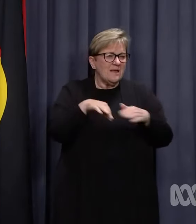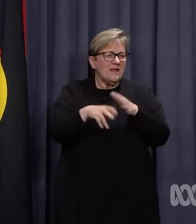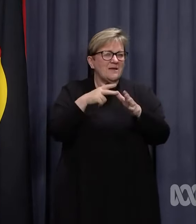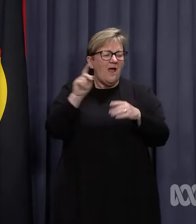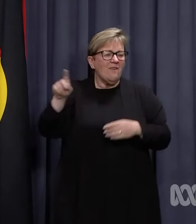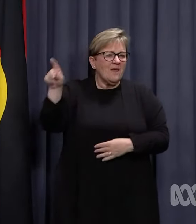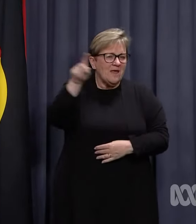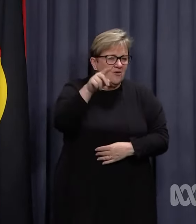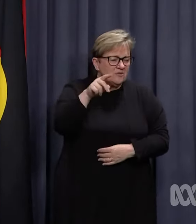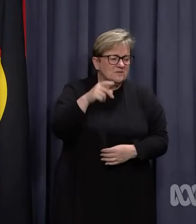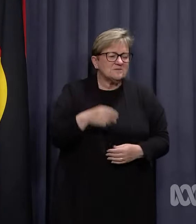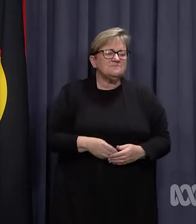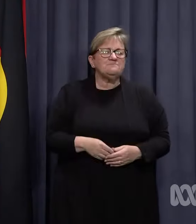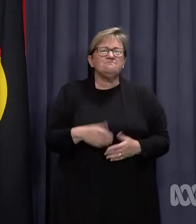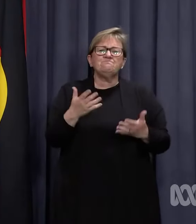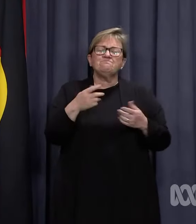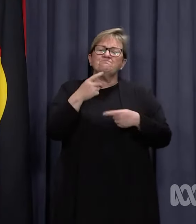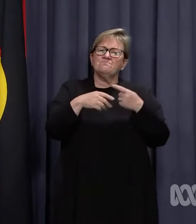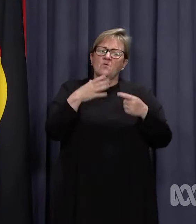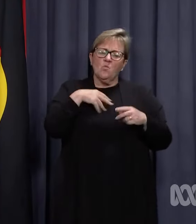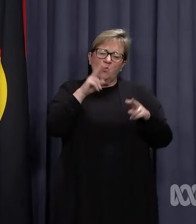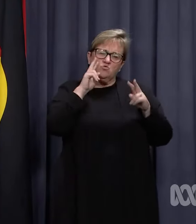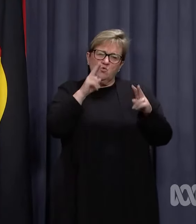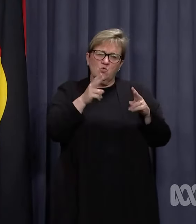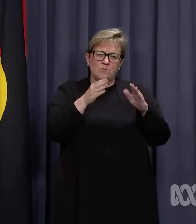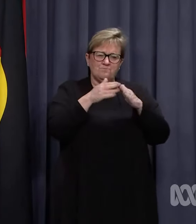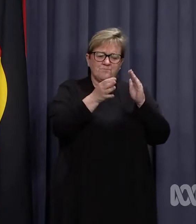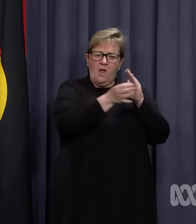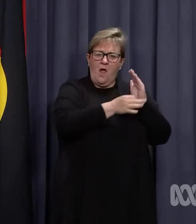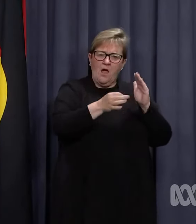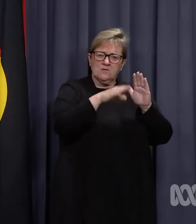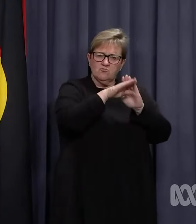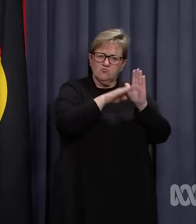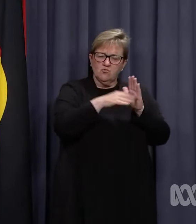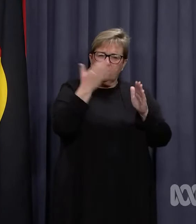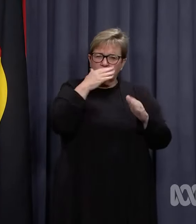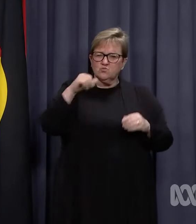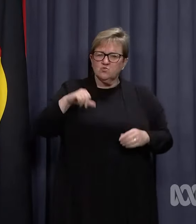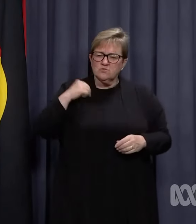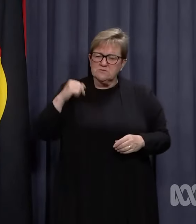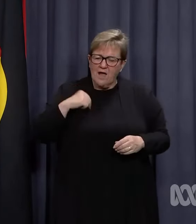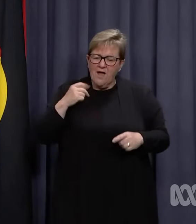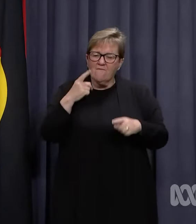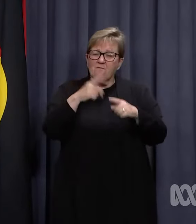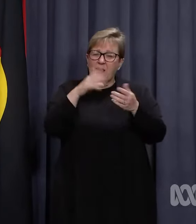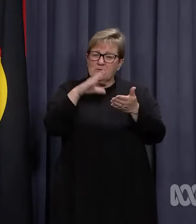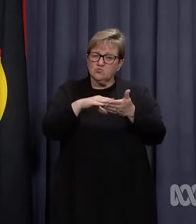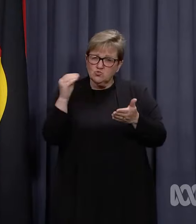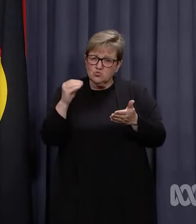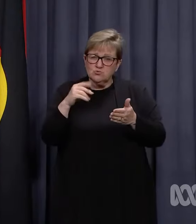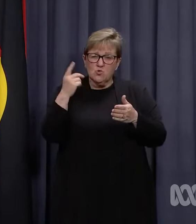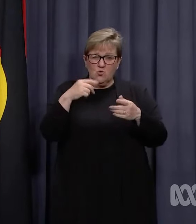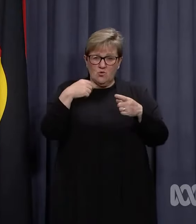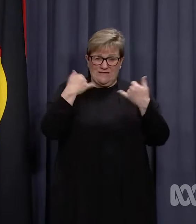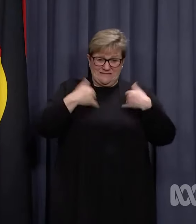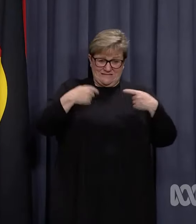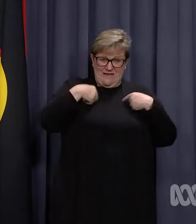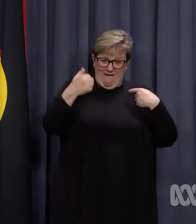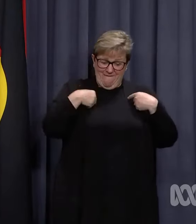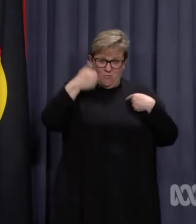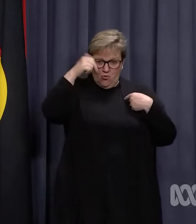other jurisdictions. It's about revising the isolation rules for school staff and students who are close contacts